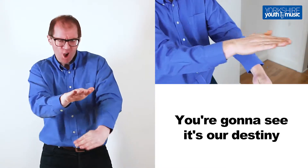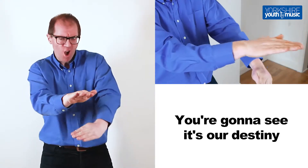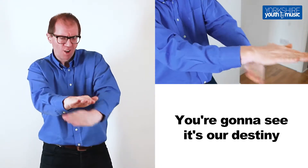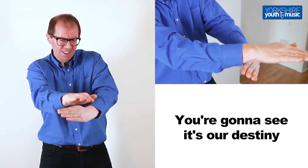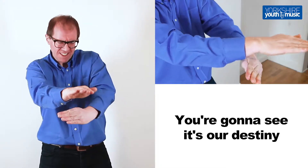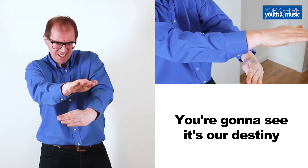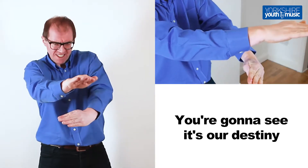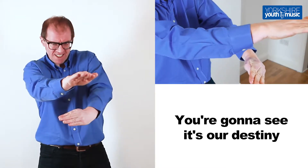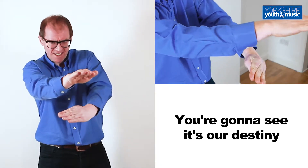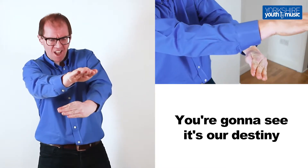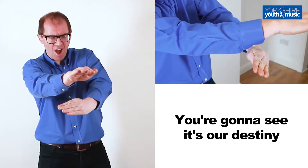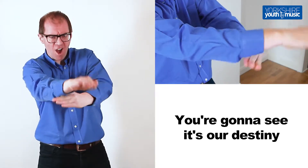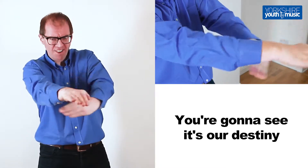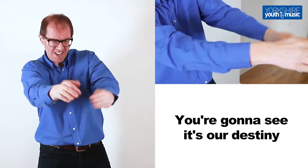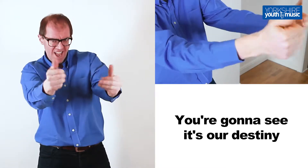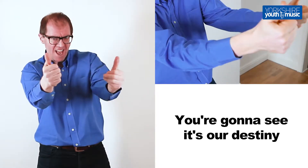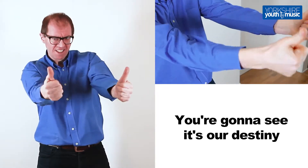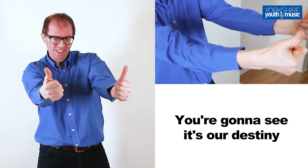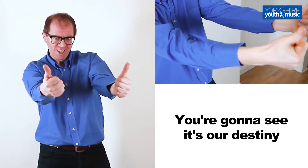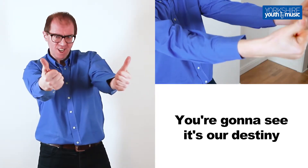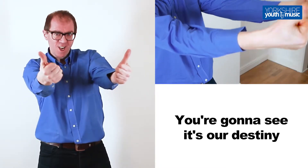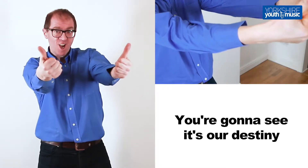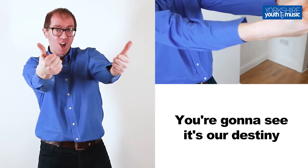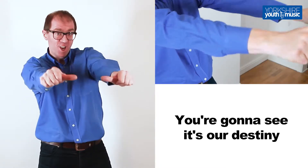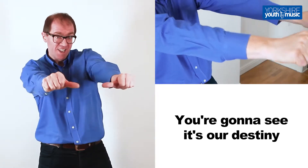You're gonna see it's our dance